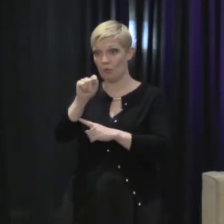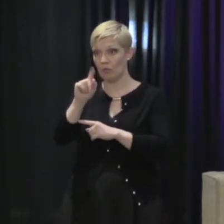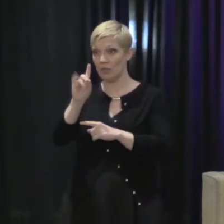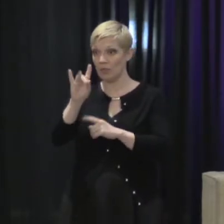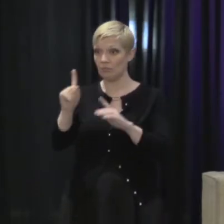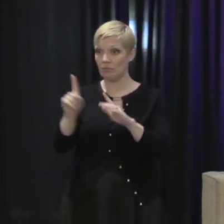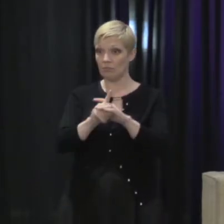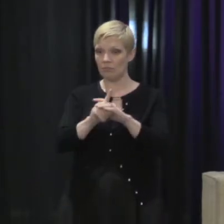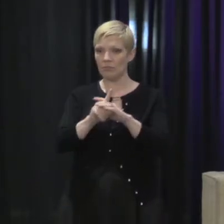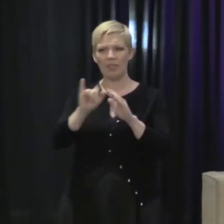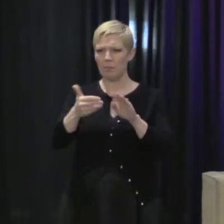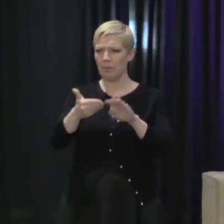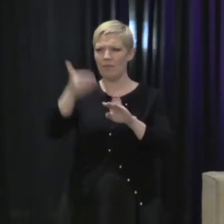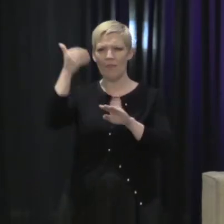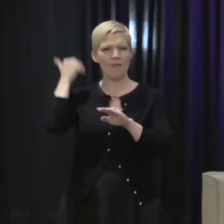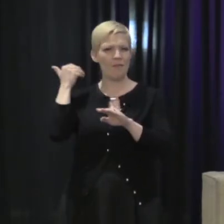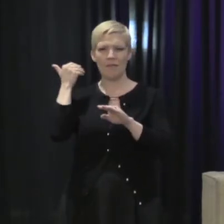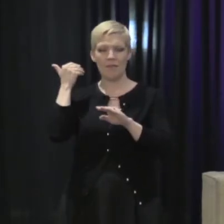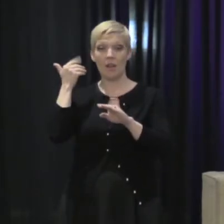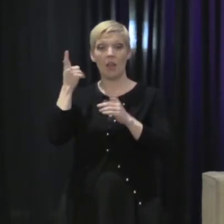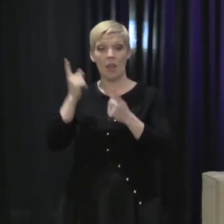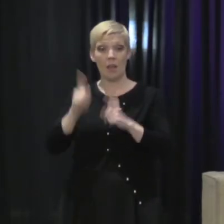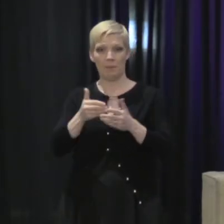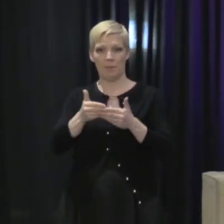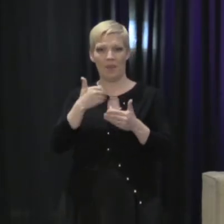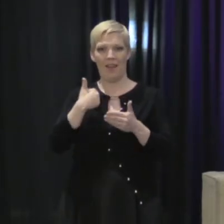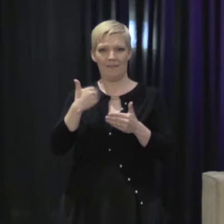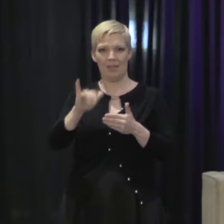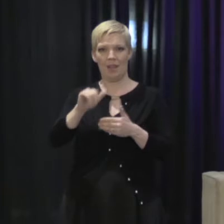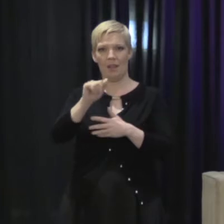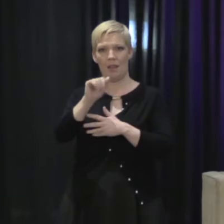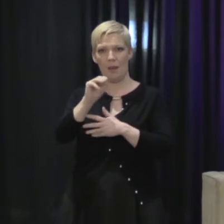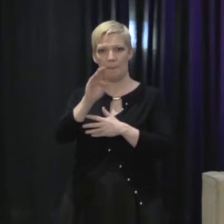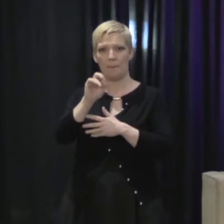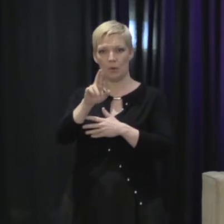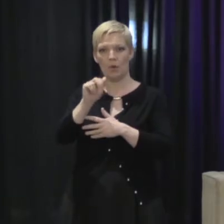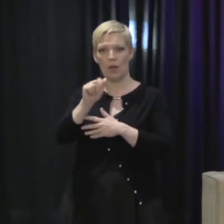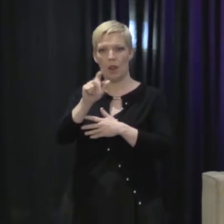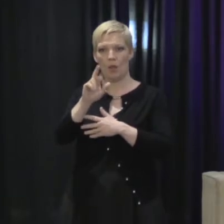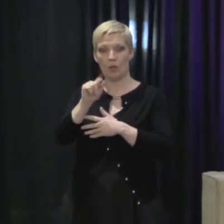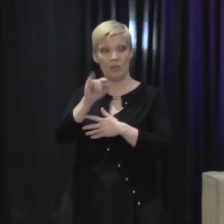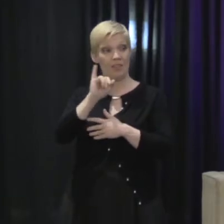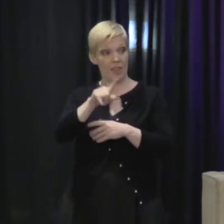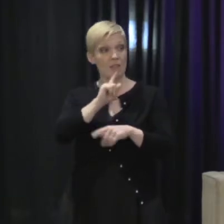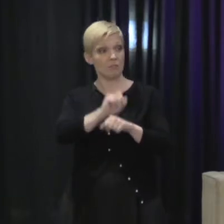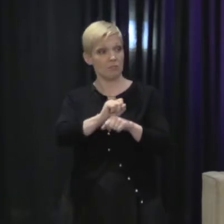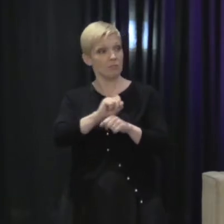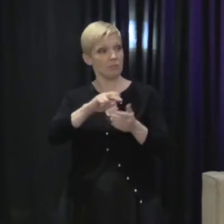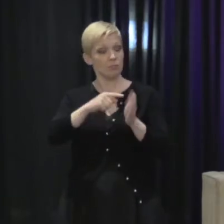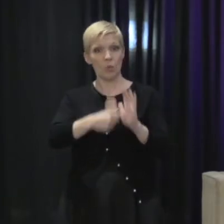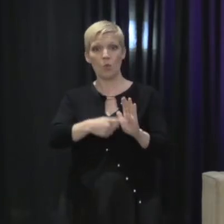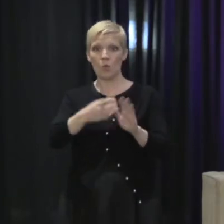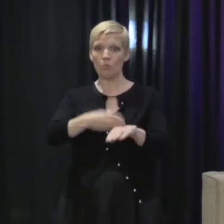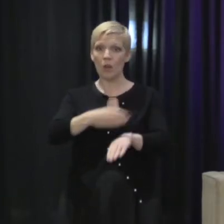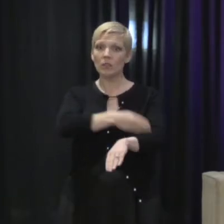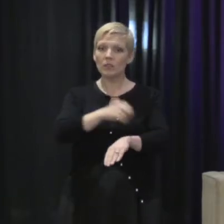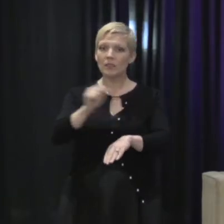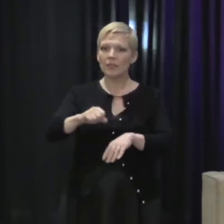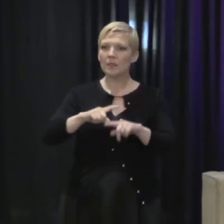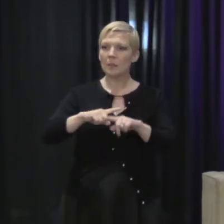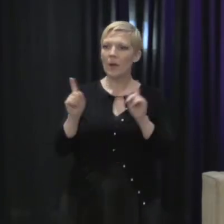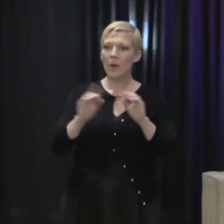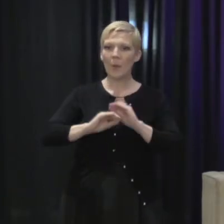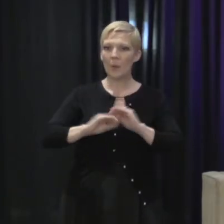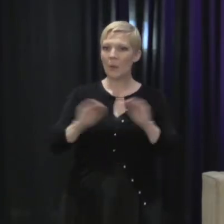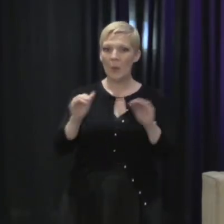was before the days of Amber Alerts, which shows that some progress has been made. But there was no alert given. There was no